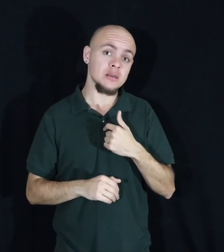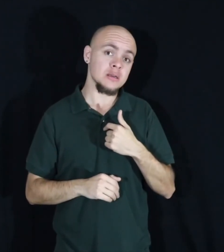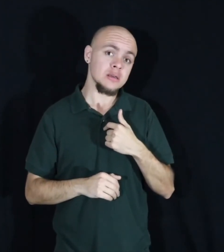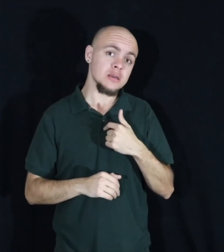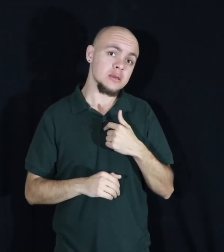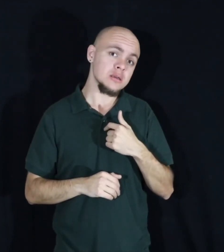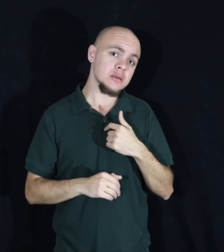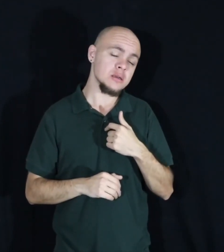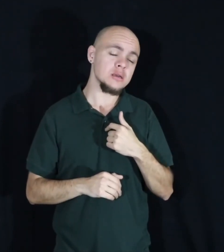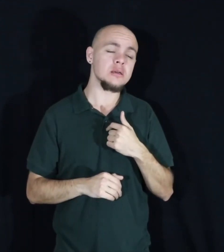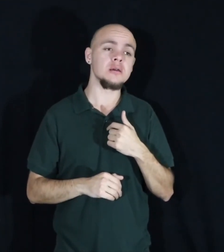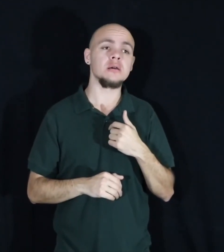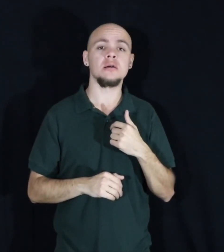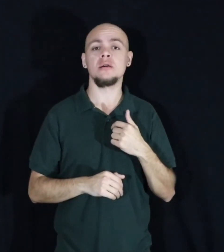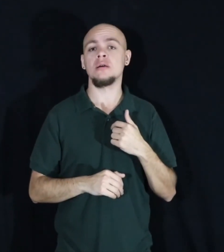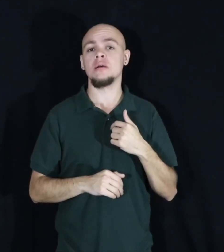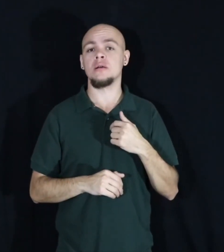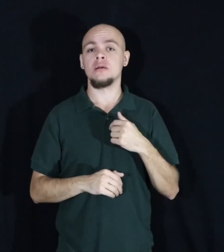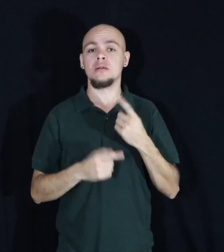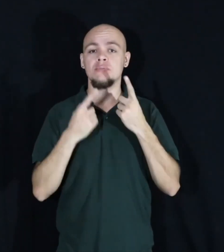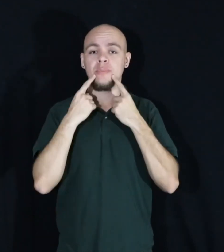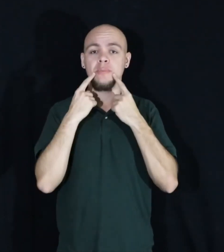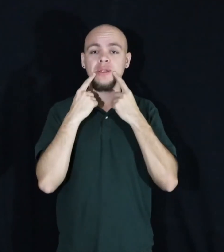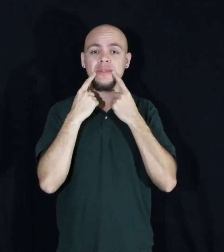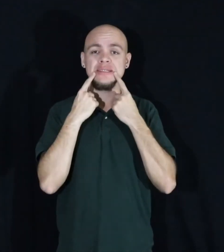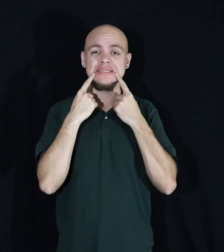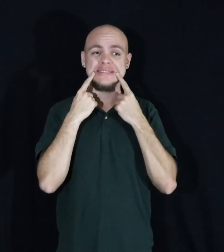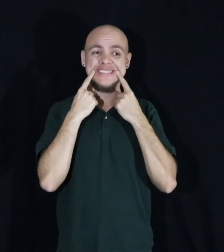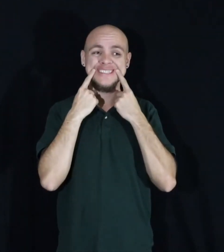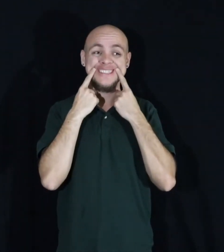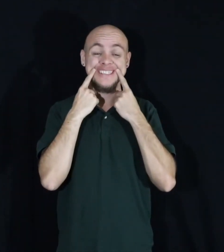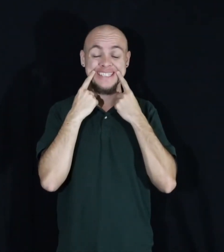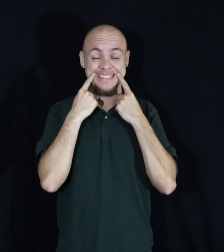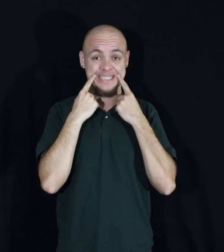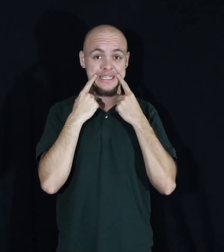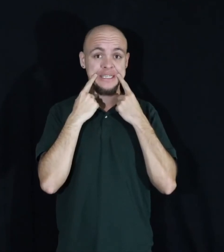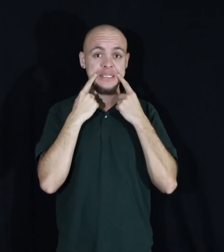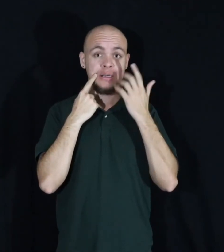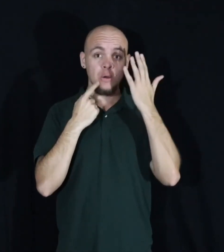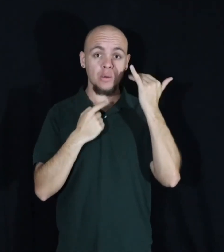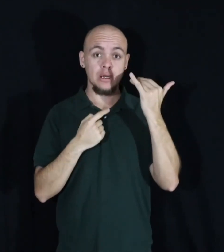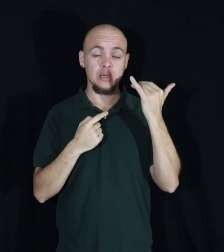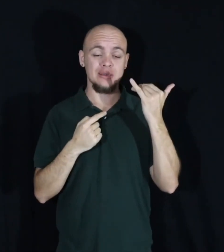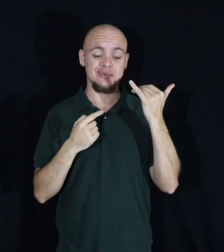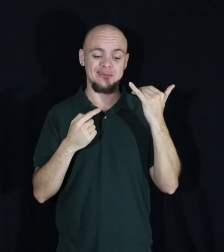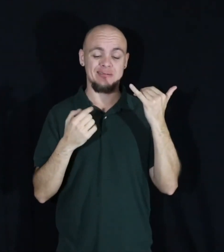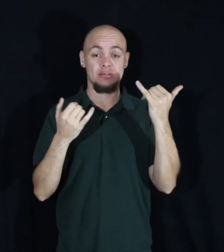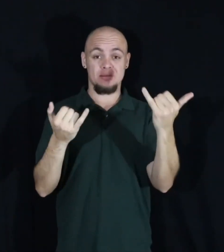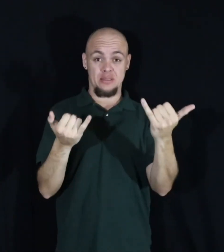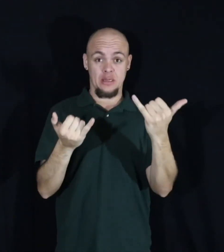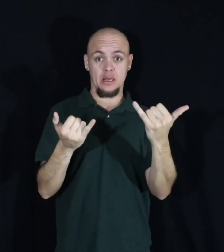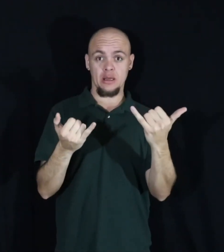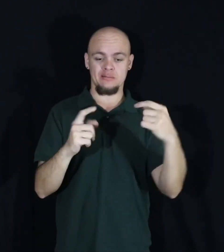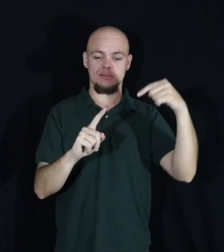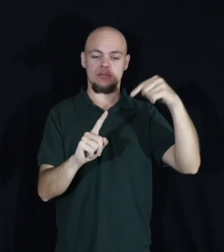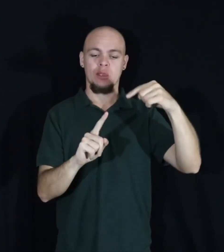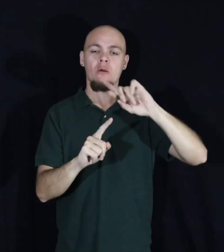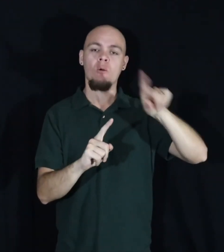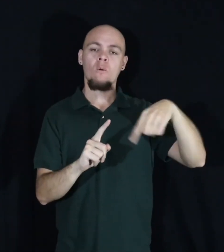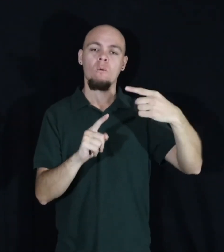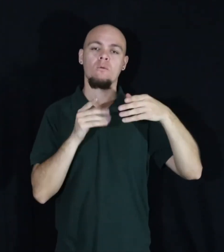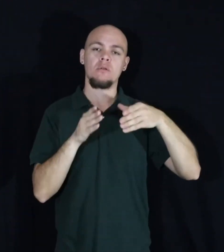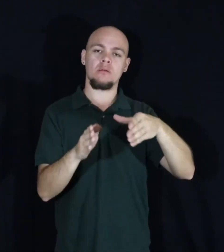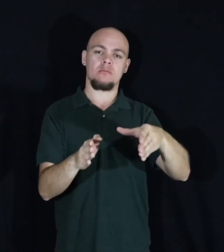I lift the corners of my mouth. Because these days, that's the only way